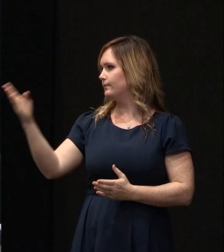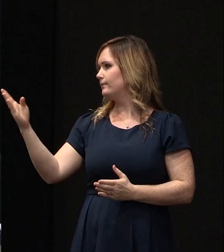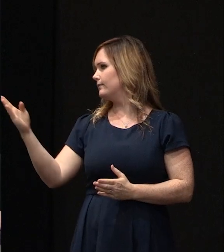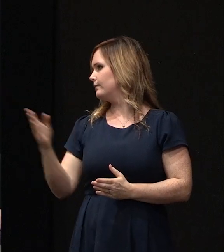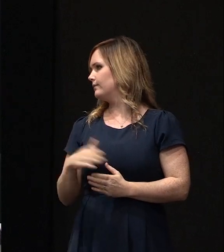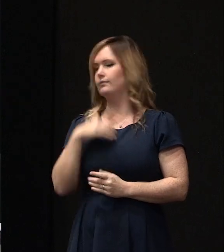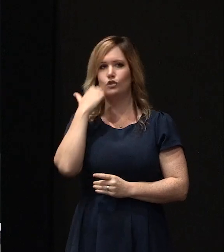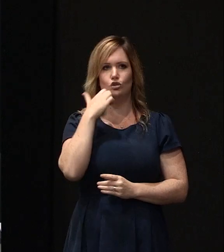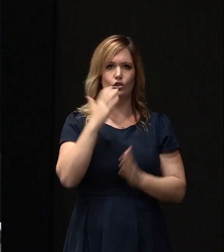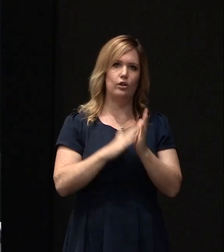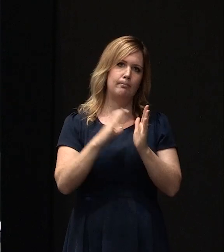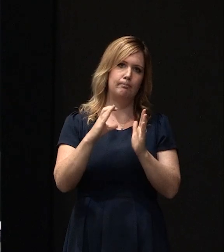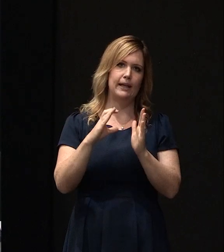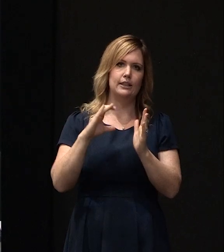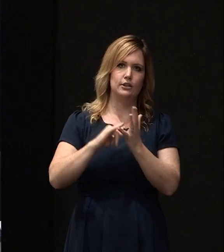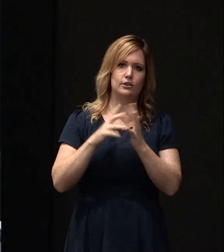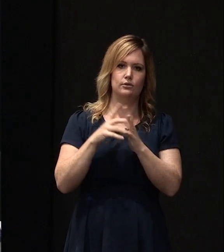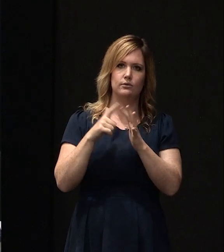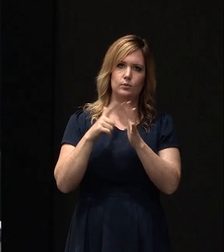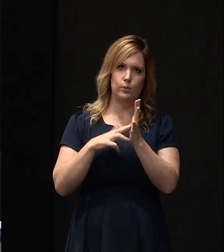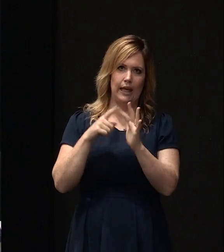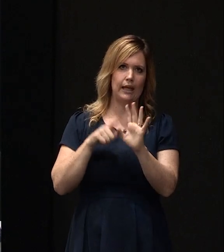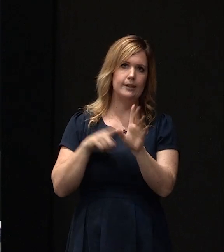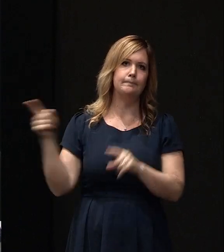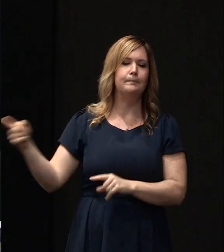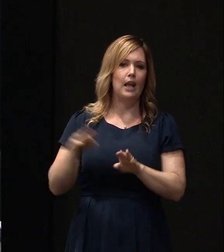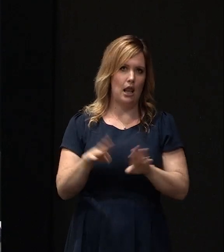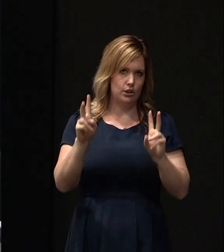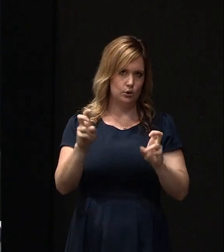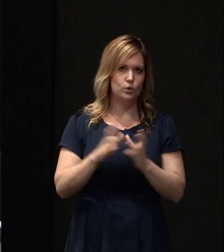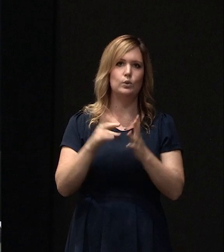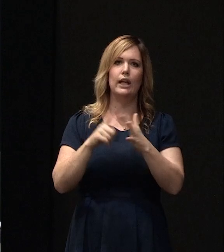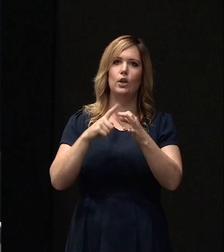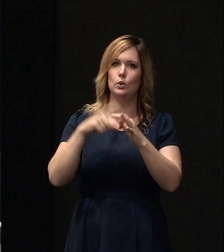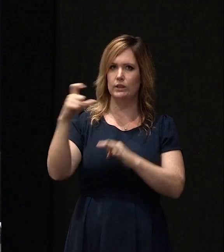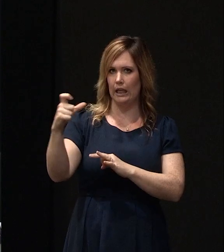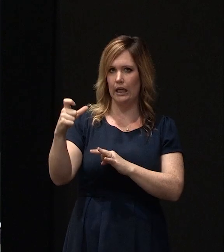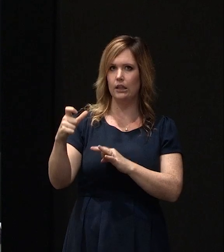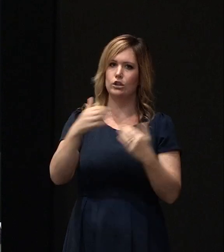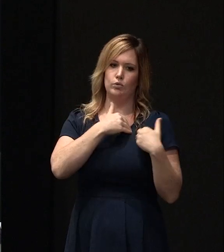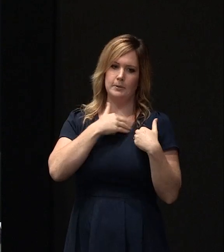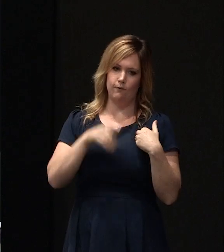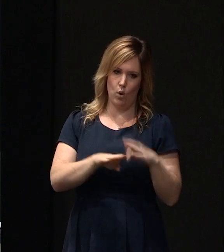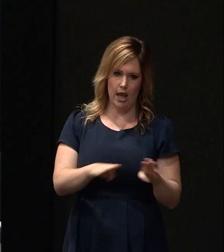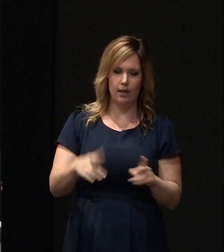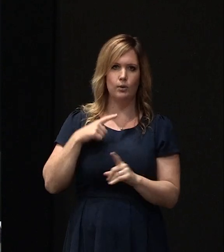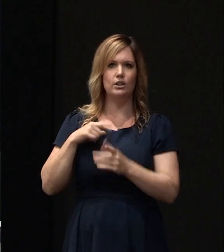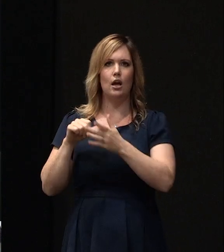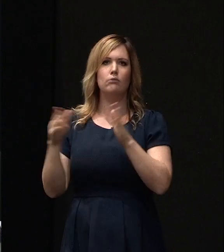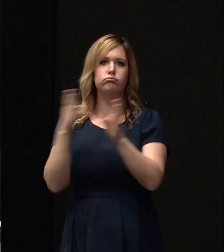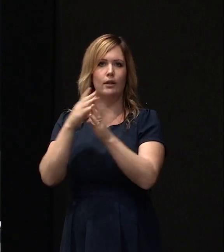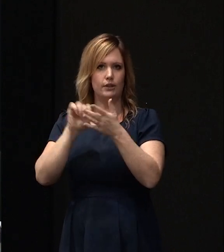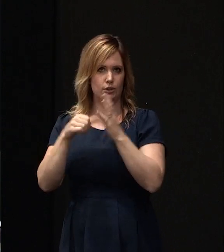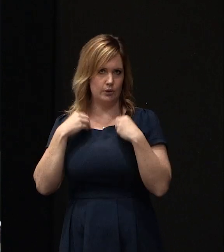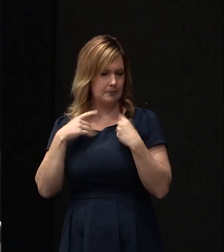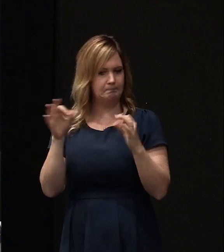with that. For the land issues, EQC is responsible for land. As private insurers we do not insure land. If